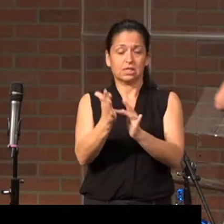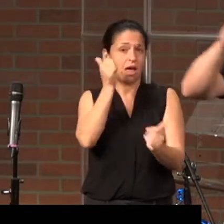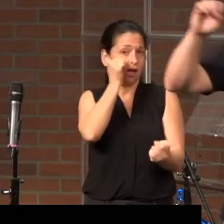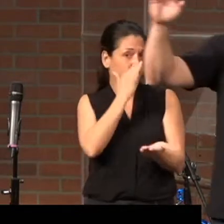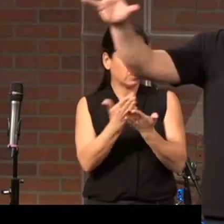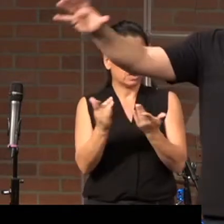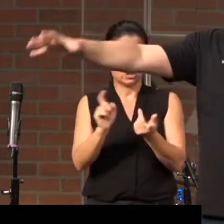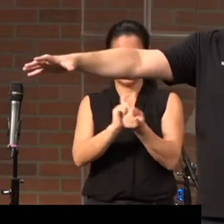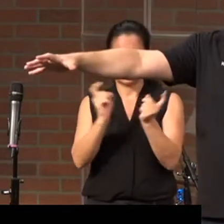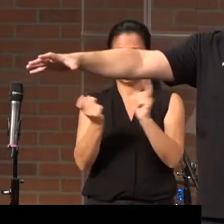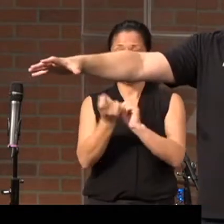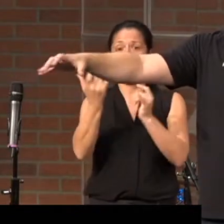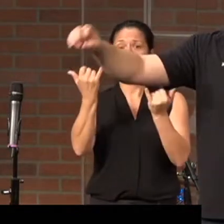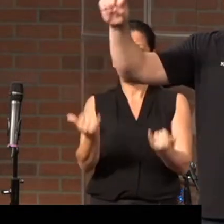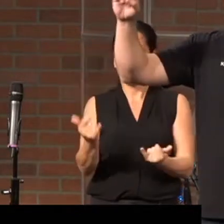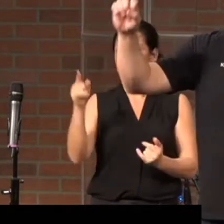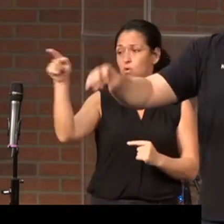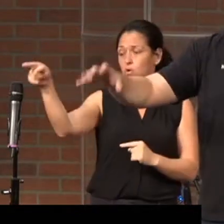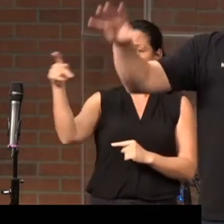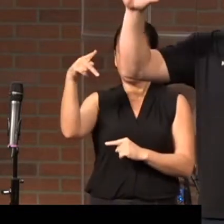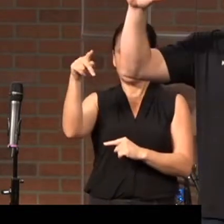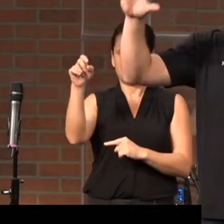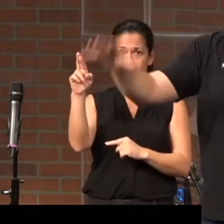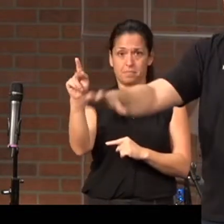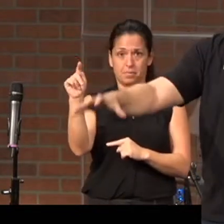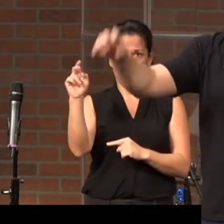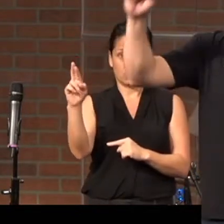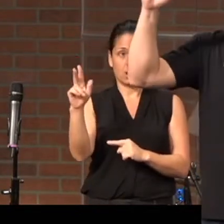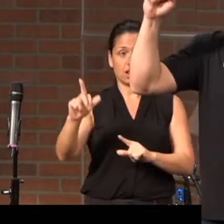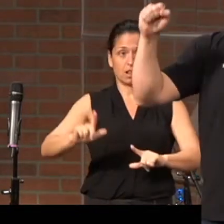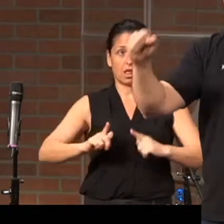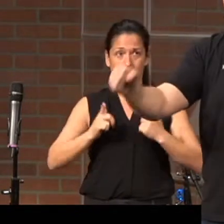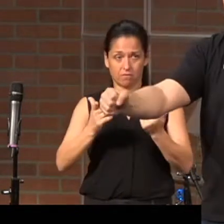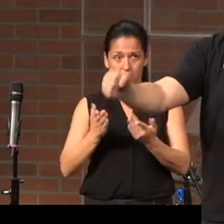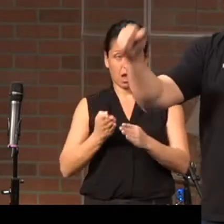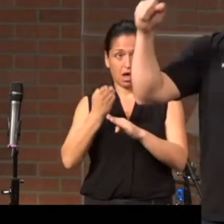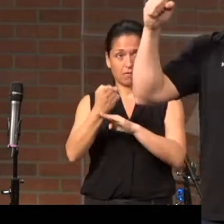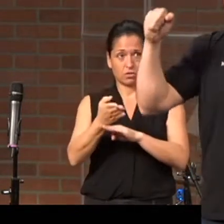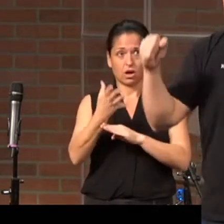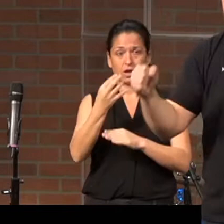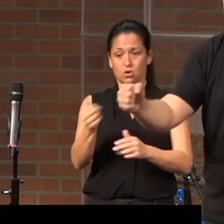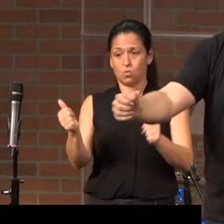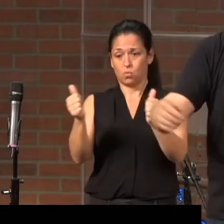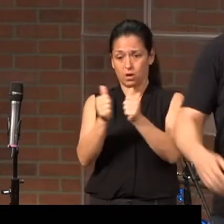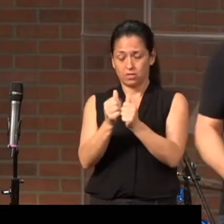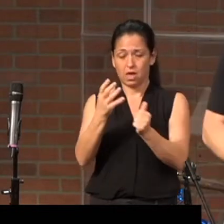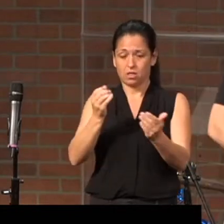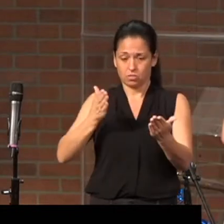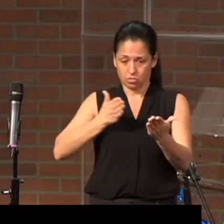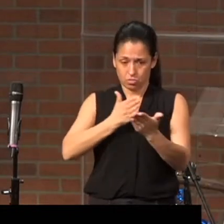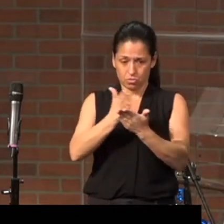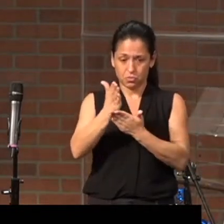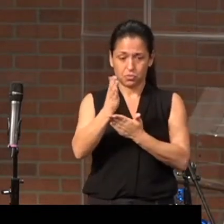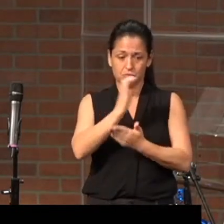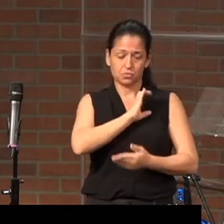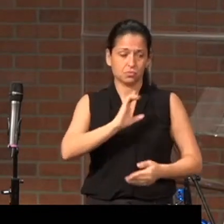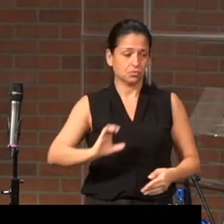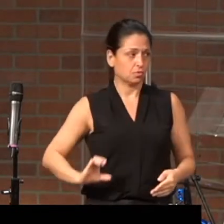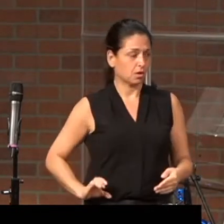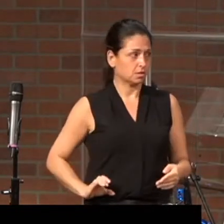and now there's Peter, life after and with and through Christ.